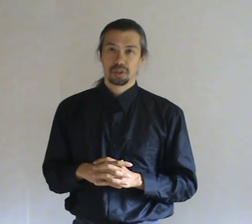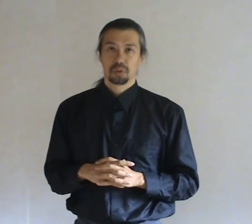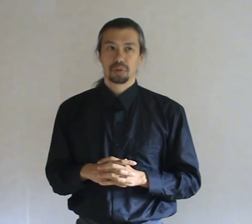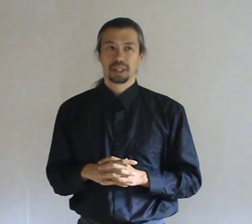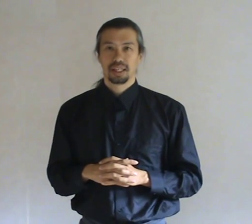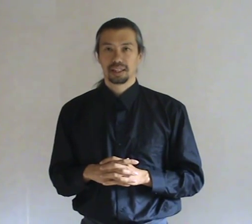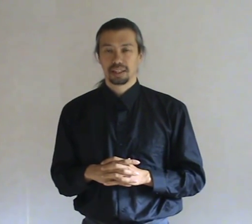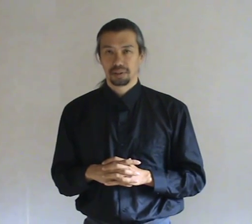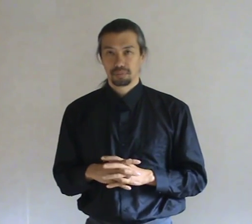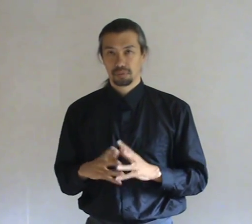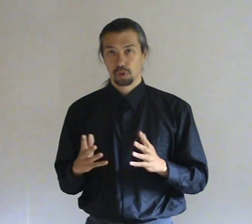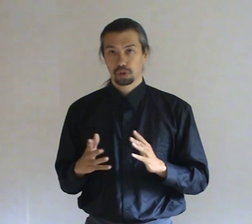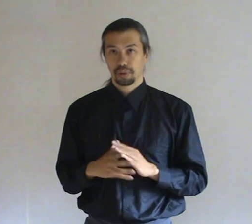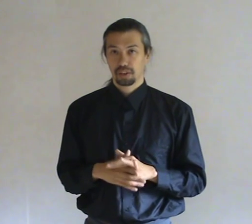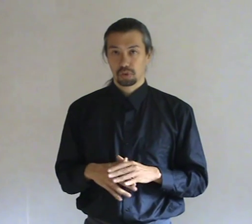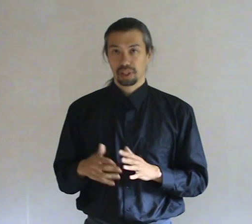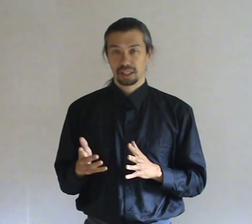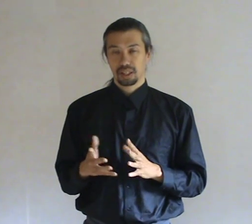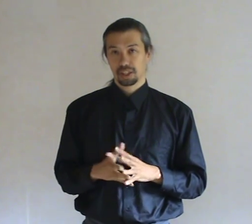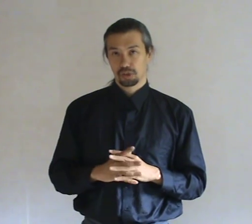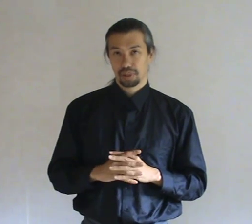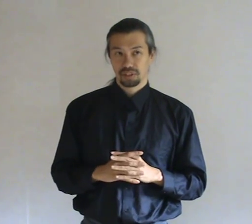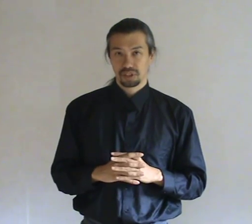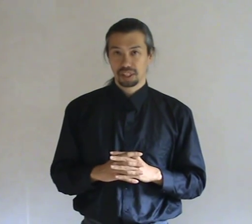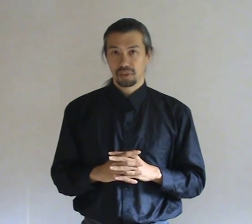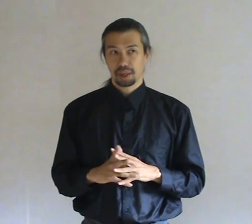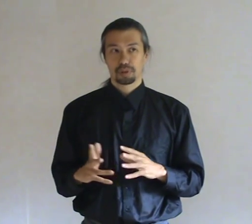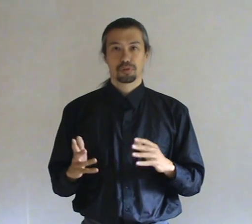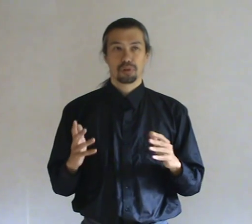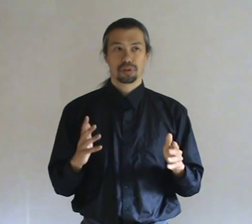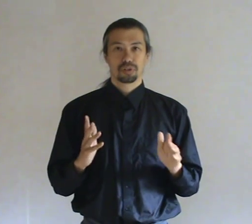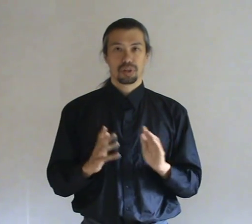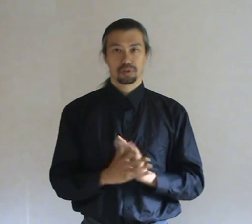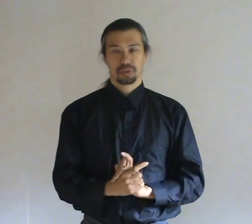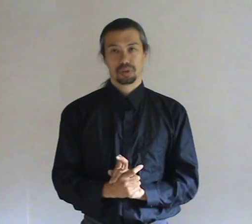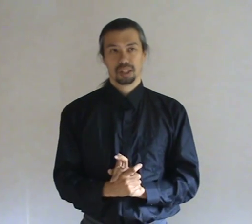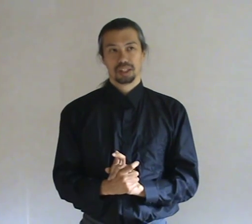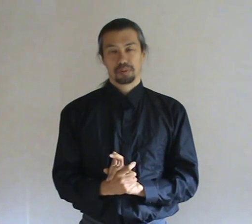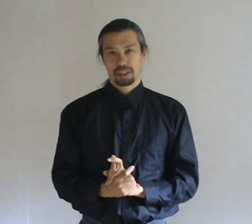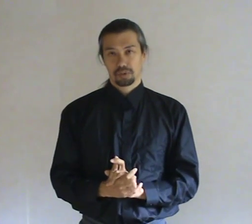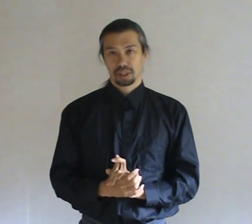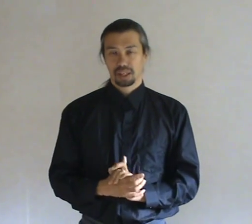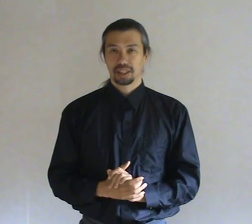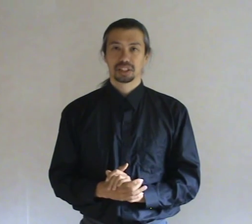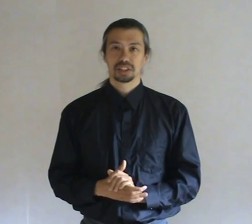do a healing in your space. in the client's space. Generally I prefer to go to the place where the client is.